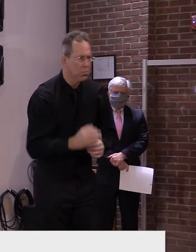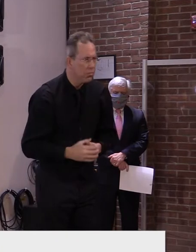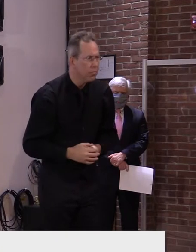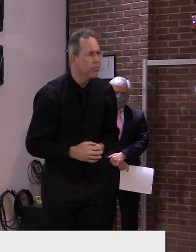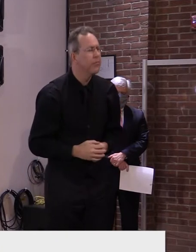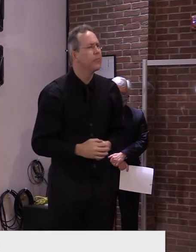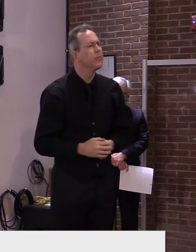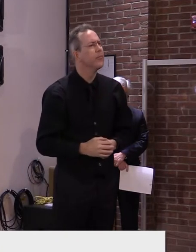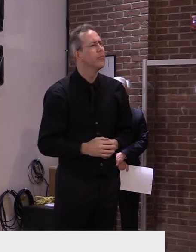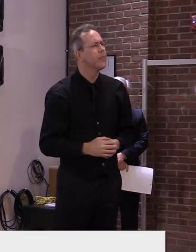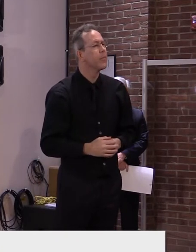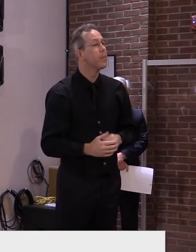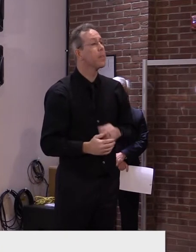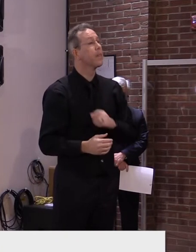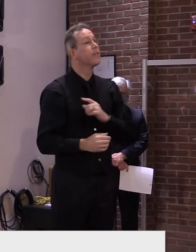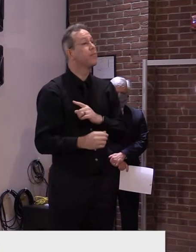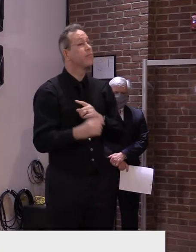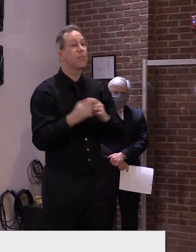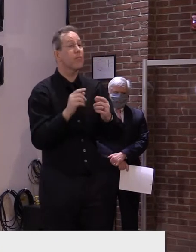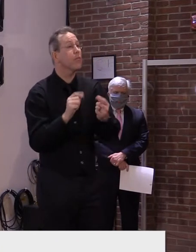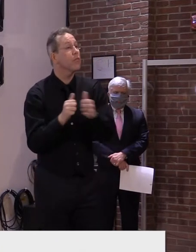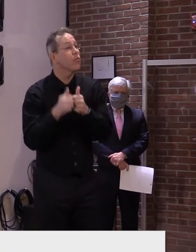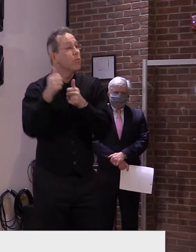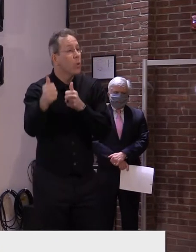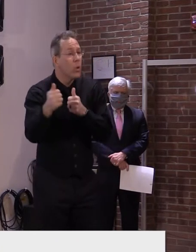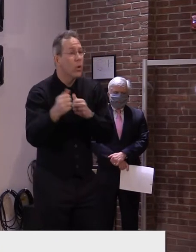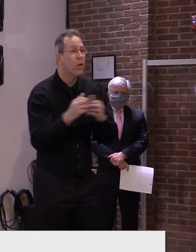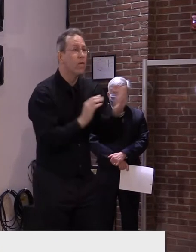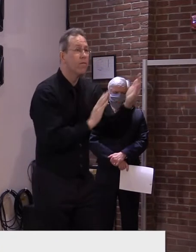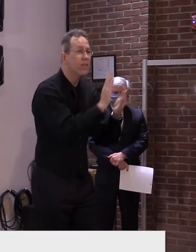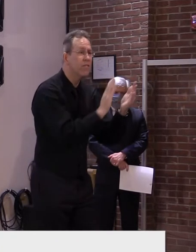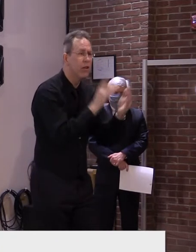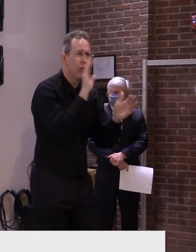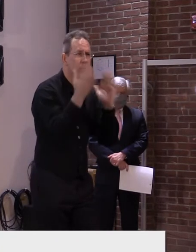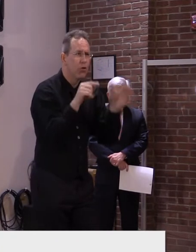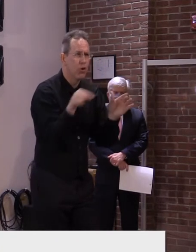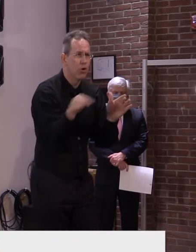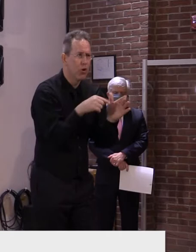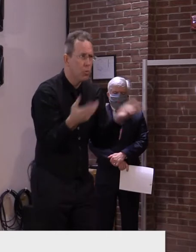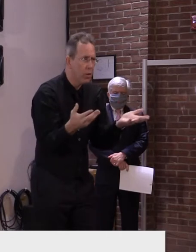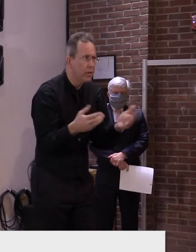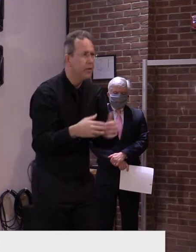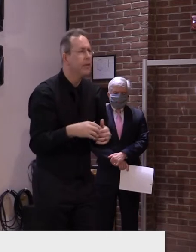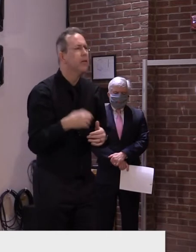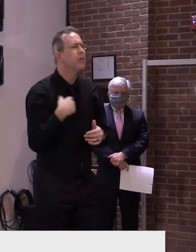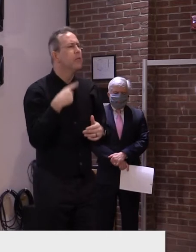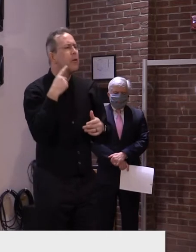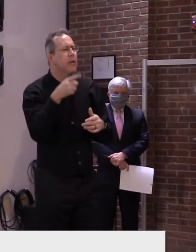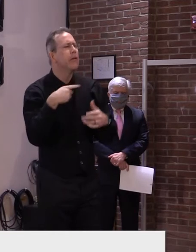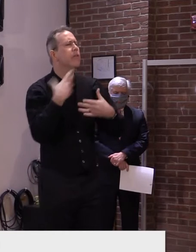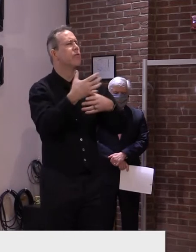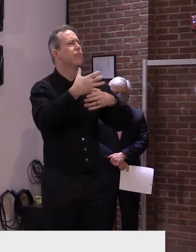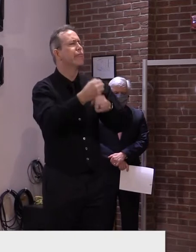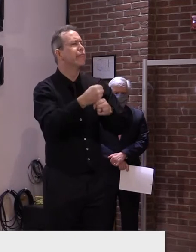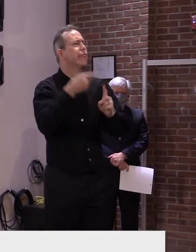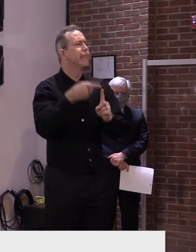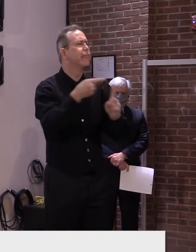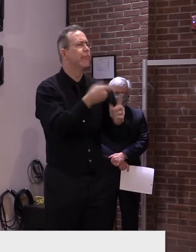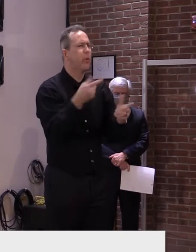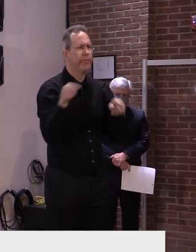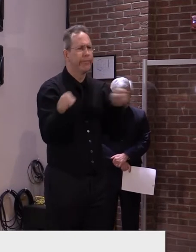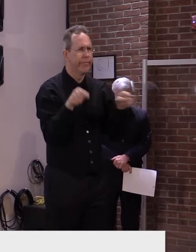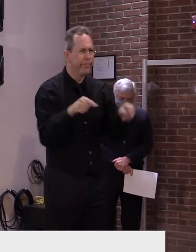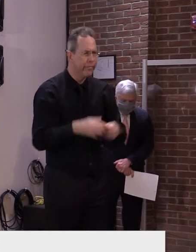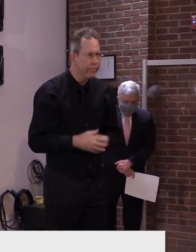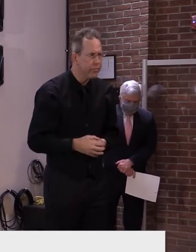learning. The data from the January survey were recently published, so I thought I'd provide a summary of this information. The data